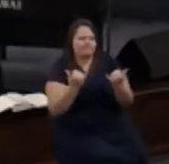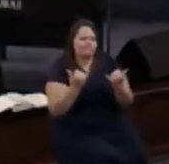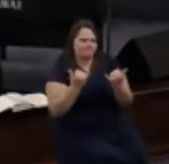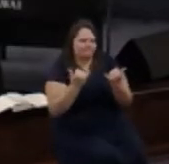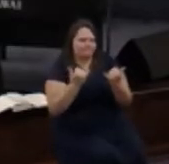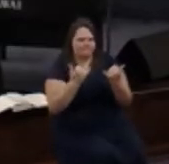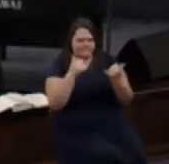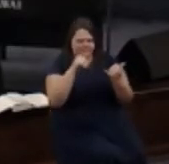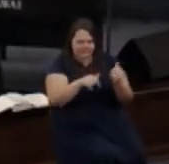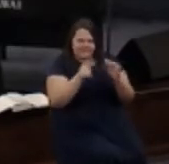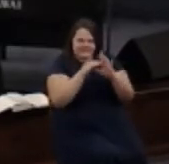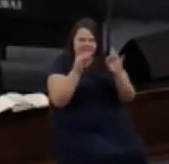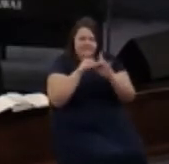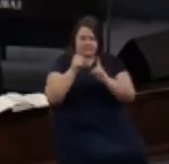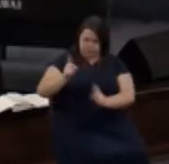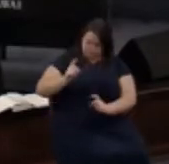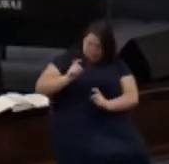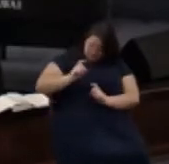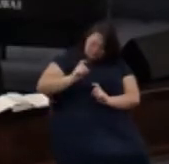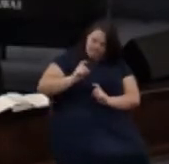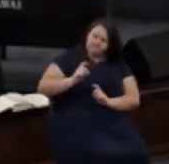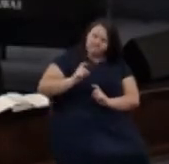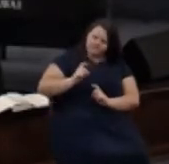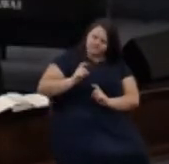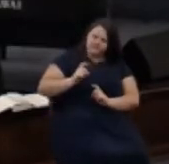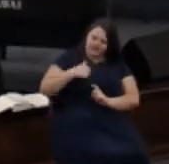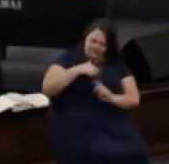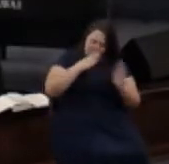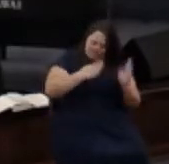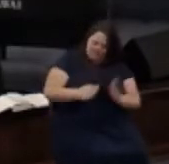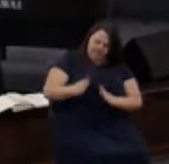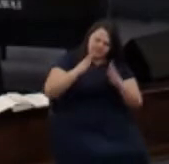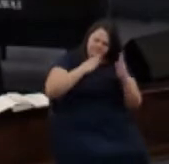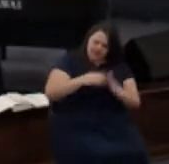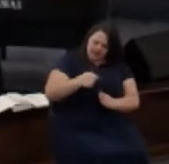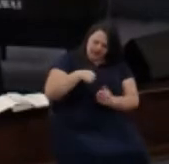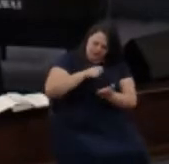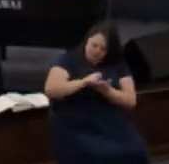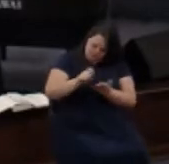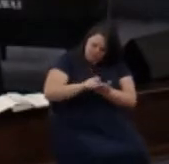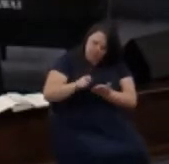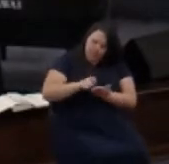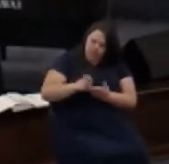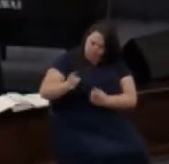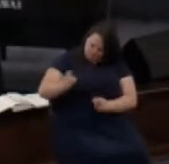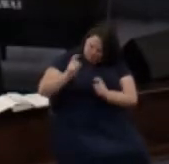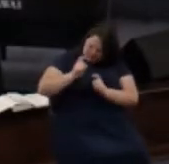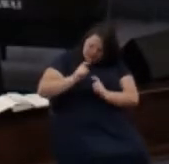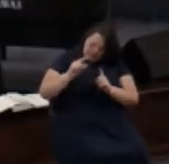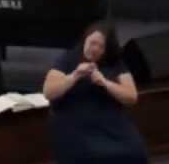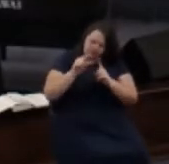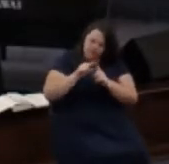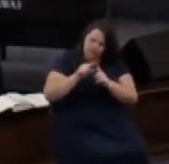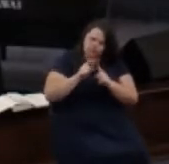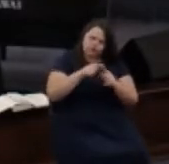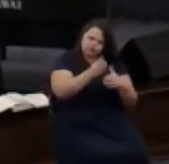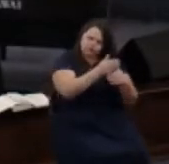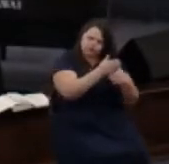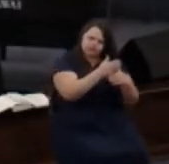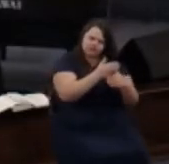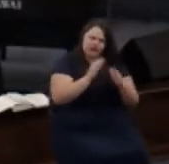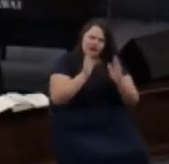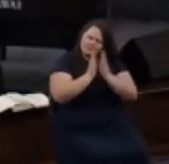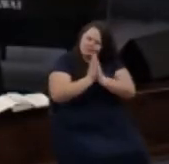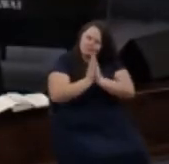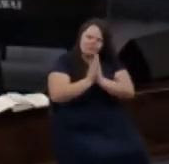as this message that you've given to me as I prepared it and I wrote it and you gave me the words to say I pray that it reaches